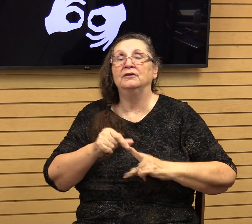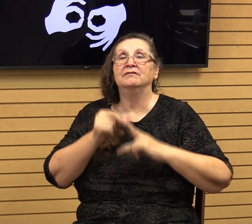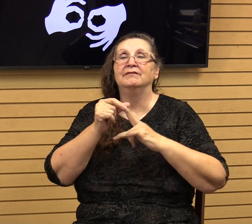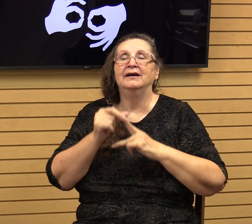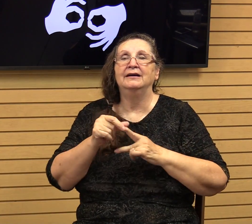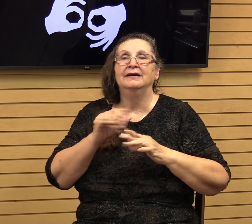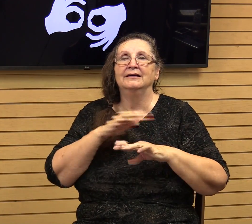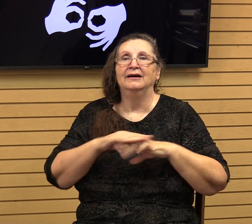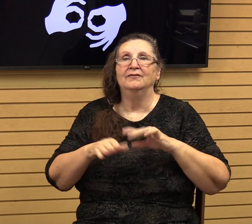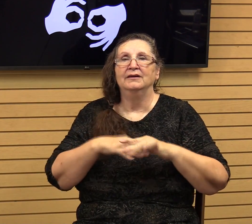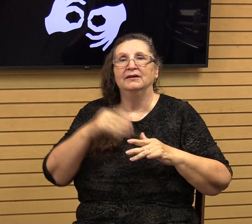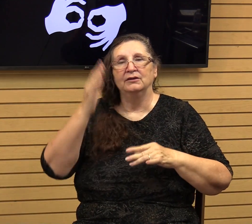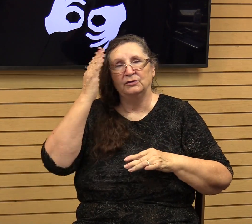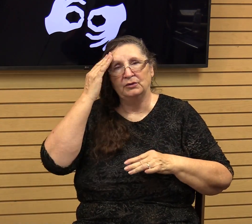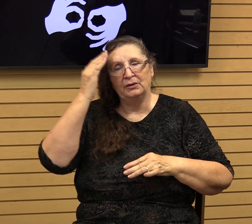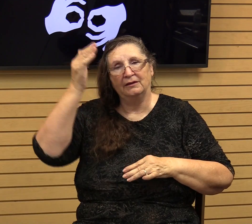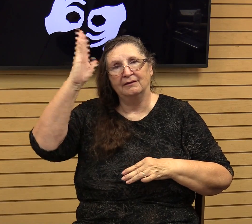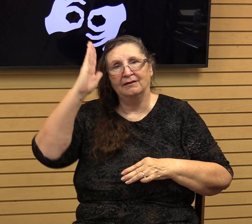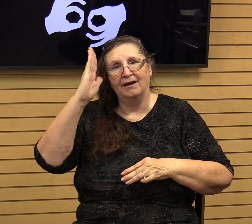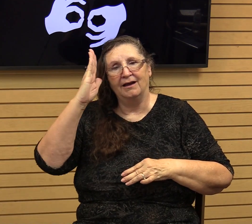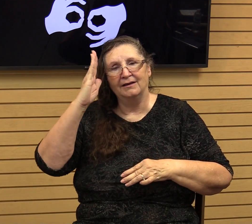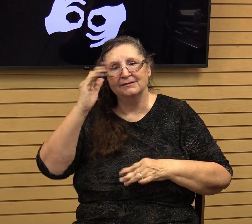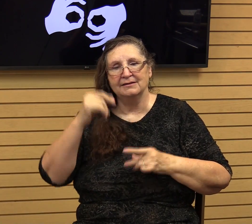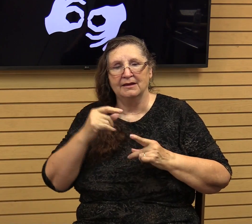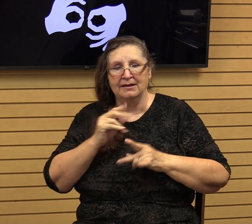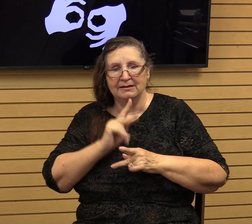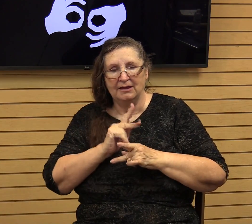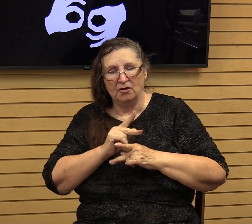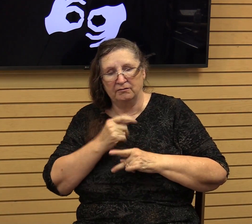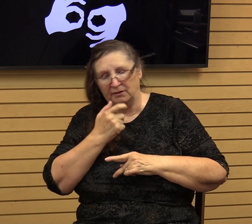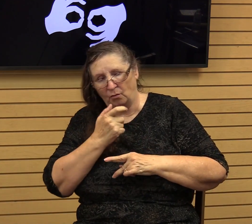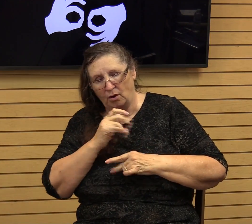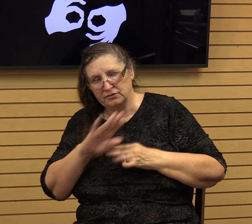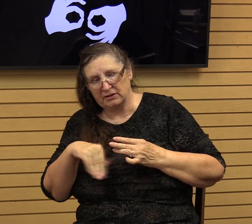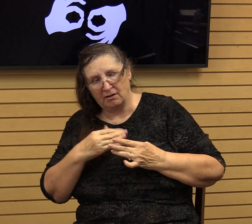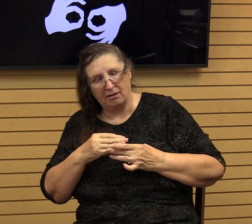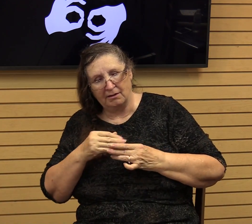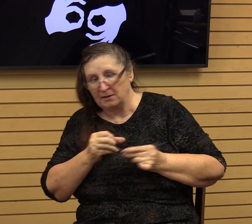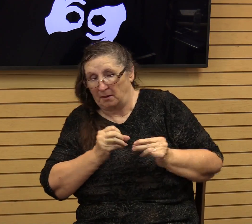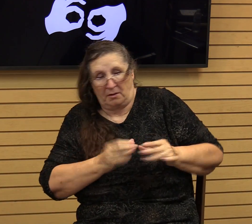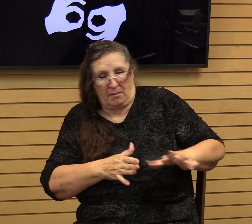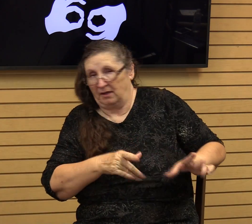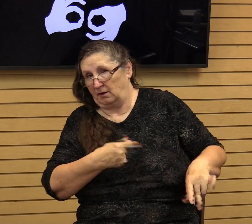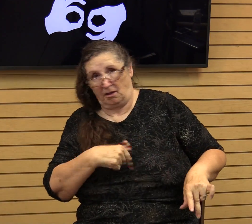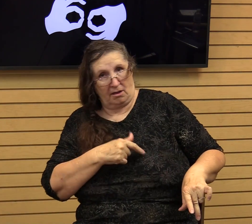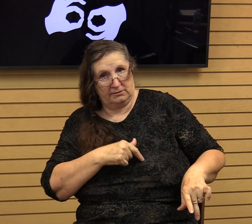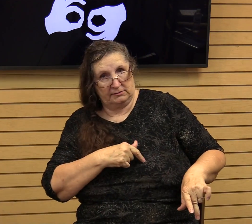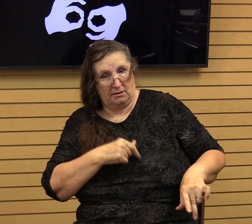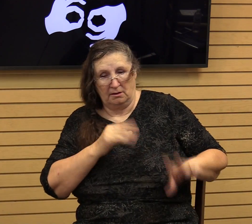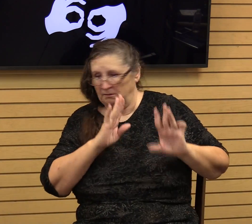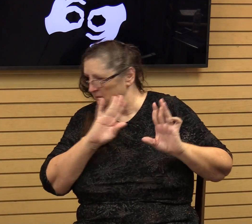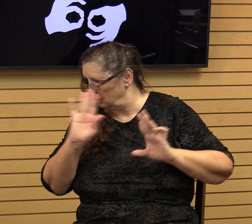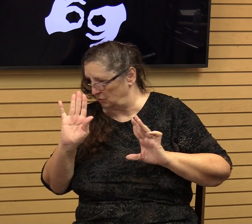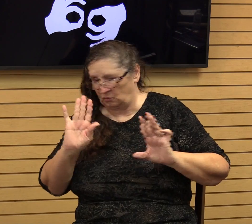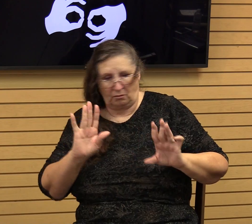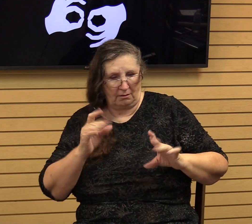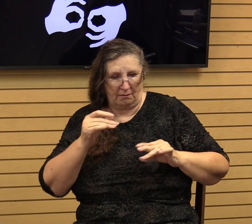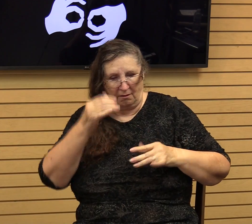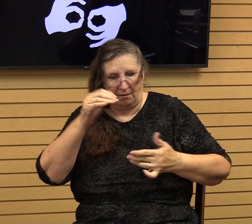that God is carefully watching everything. He hasn't abandoned us. He hasn't turned away and forgotten about what's